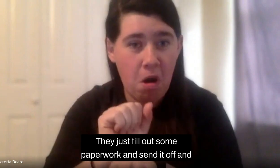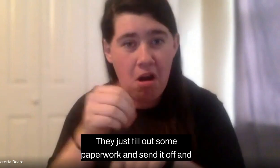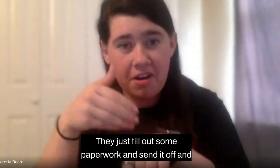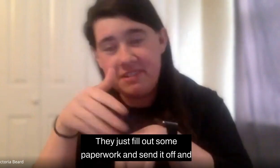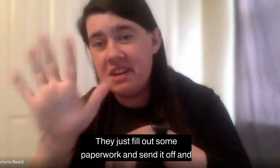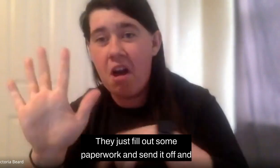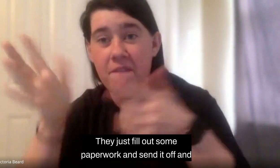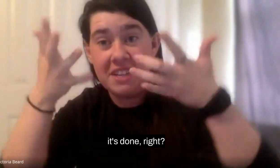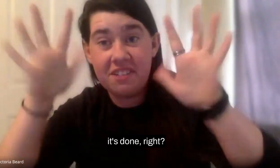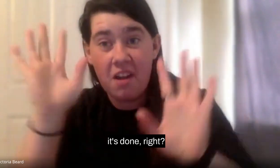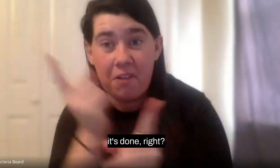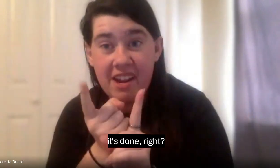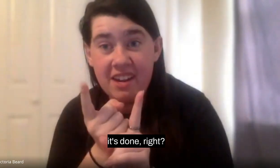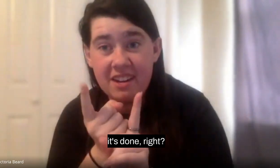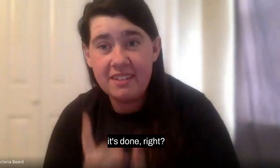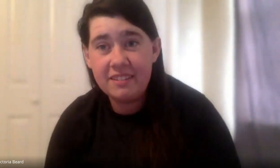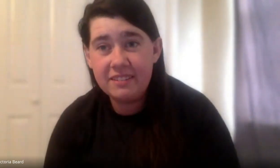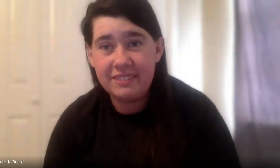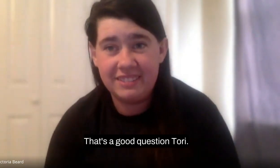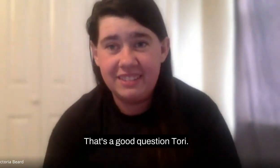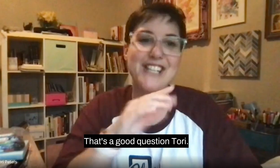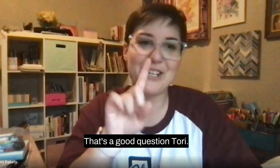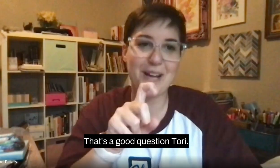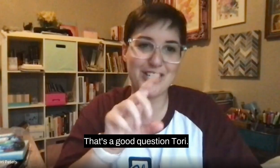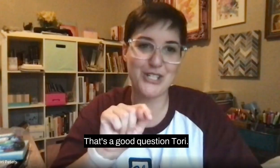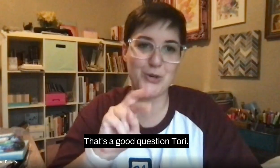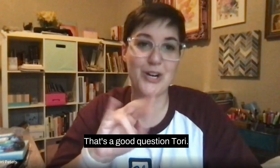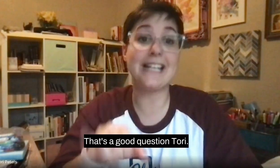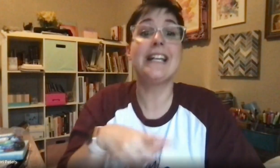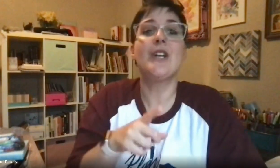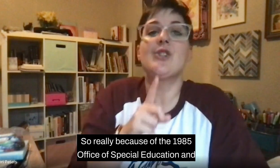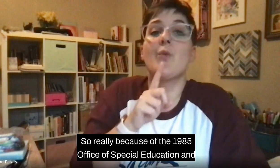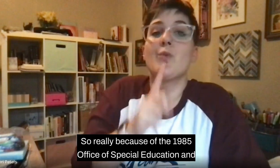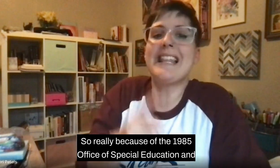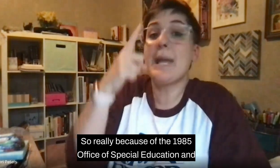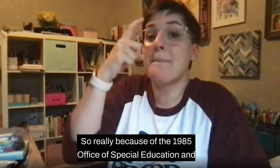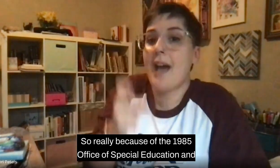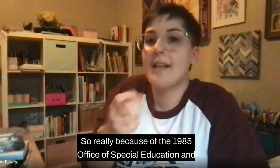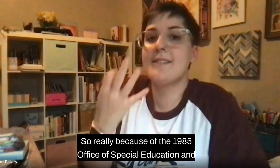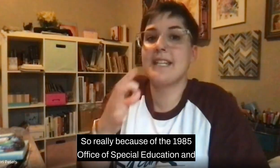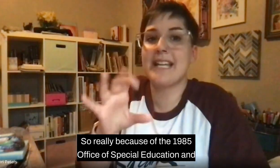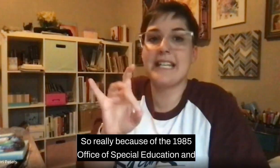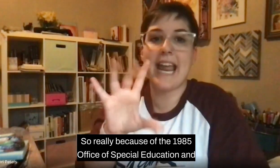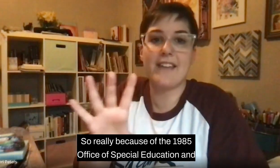and send it off and it's done, right? That's a good question, Tori. So really, because of the 1985